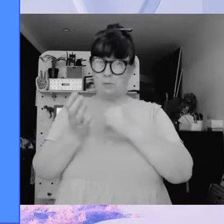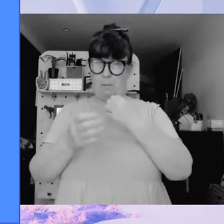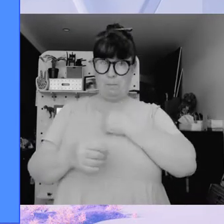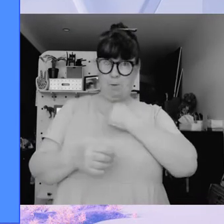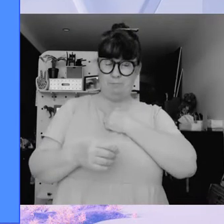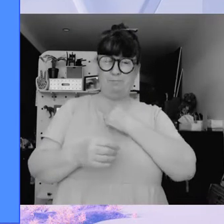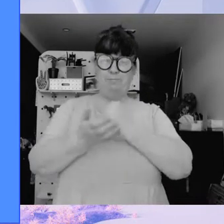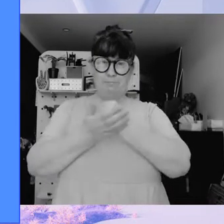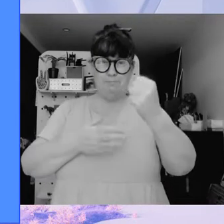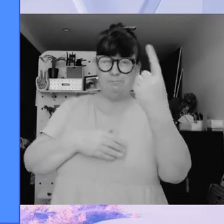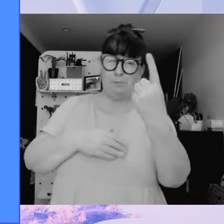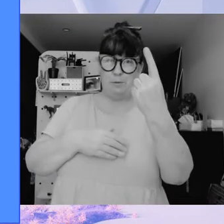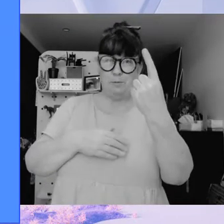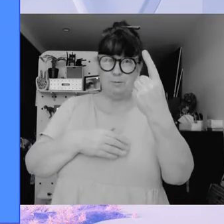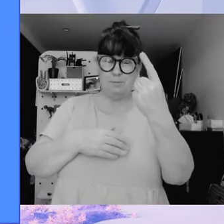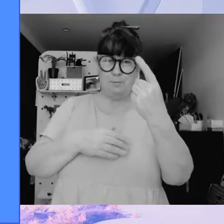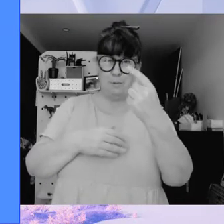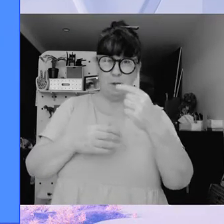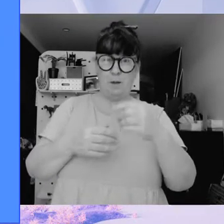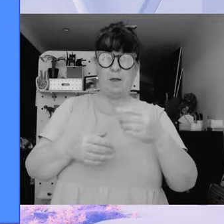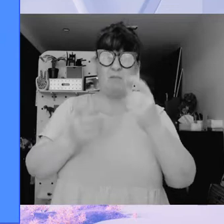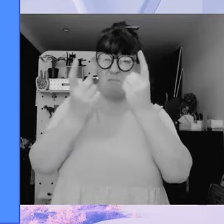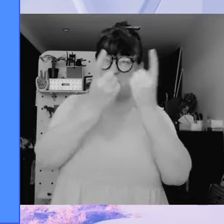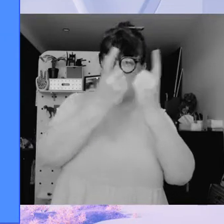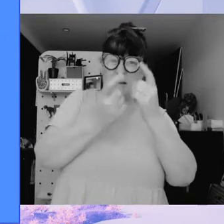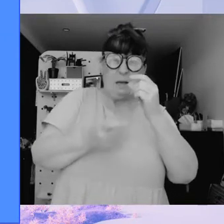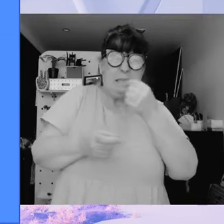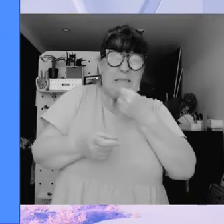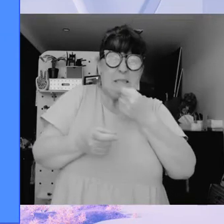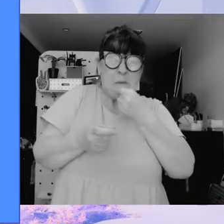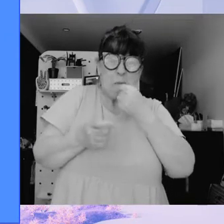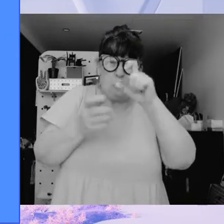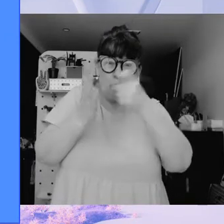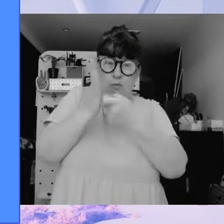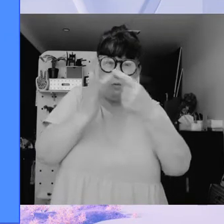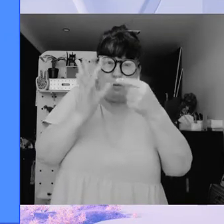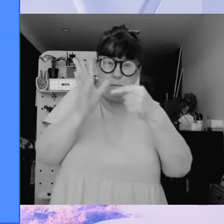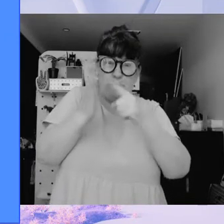can to make it happen so here are my three number one it's a thing it's a little creature